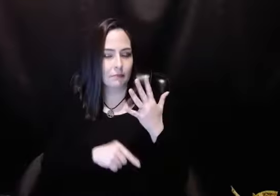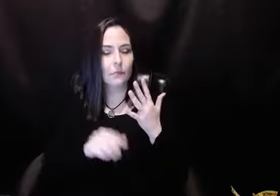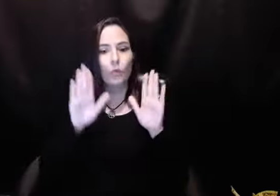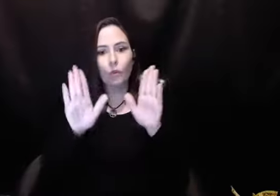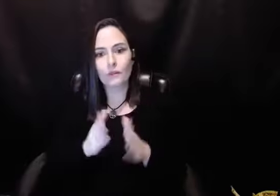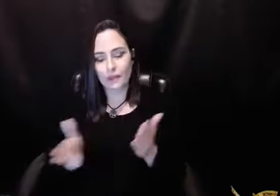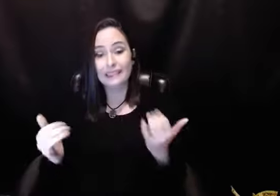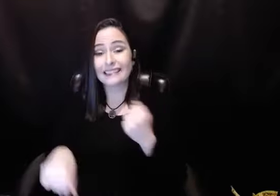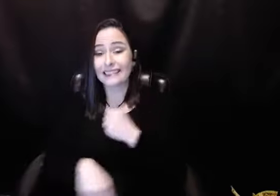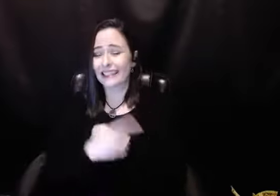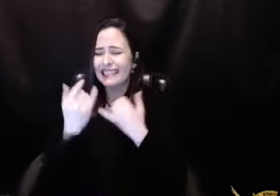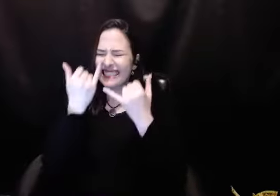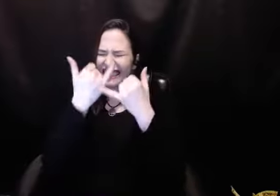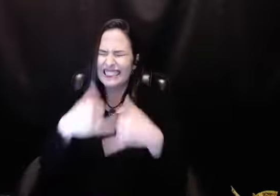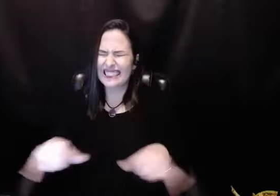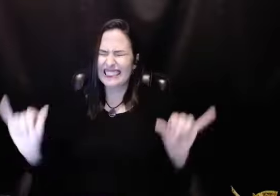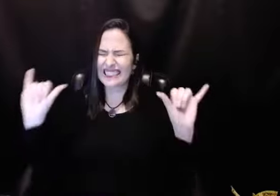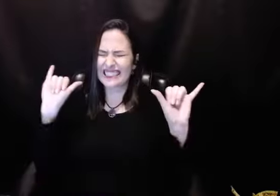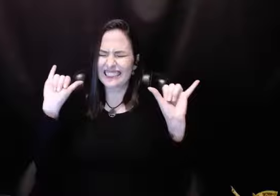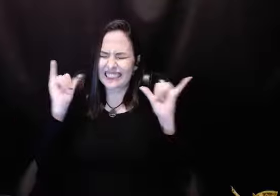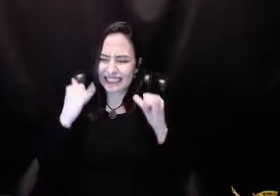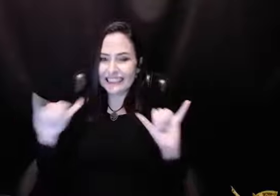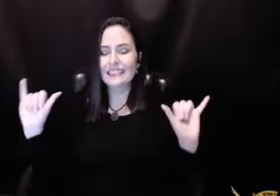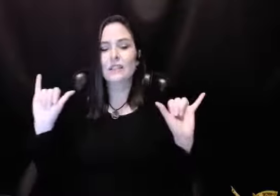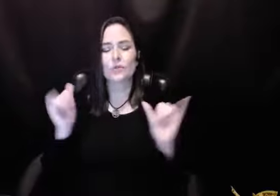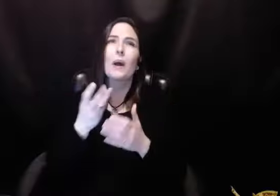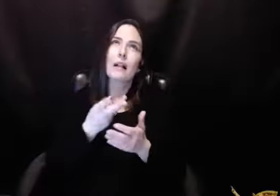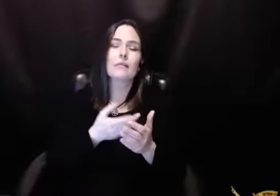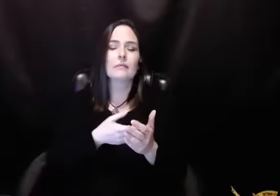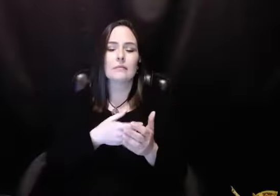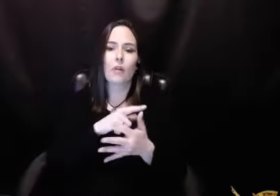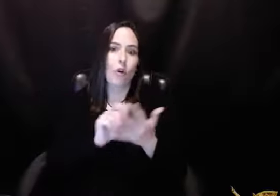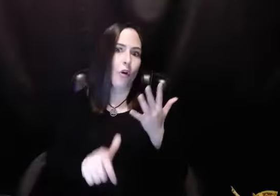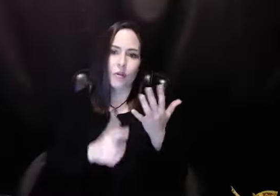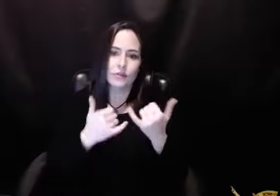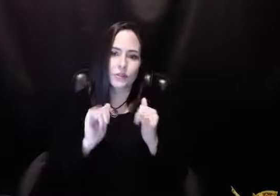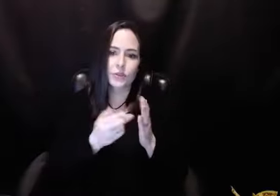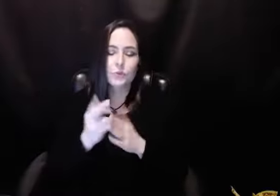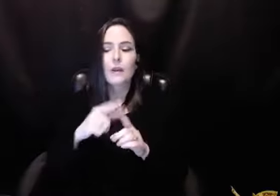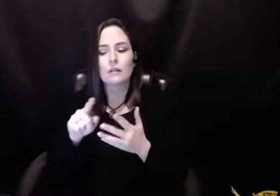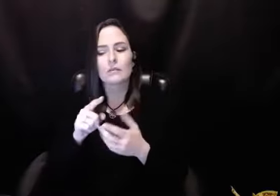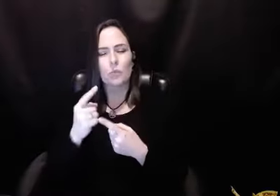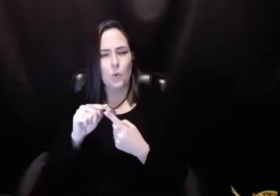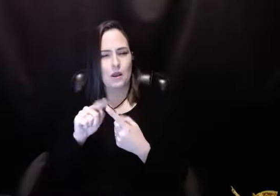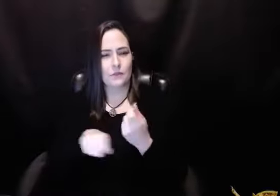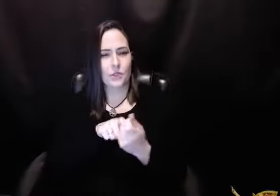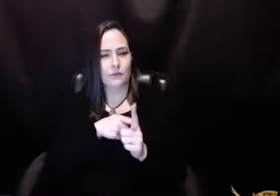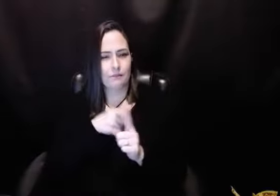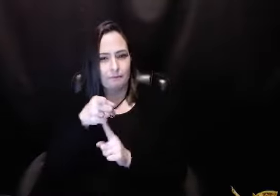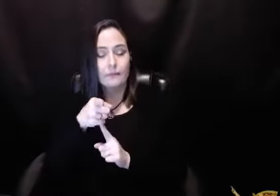were some great things that Mary Pearl said to me. And one of them, to this day, holds true. Well, a few of them do,